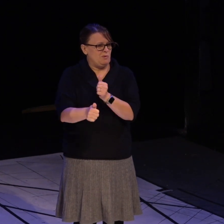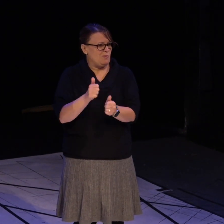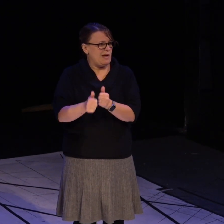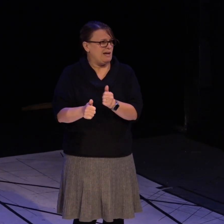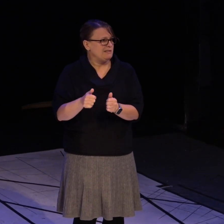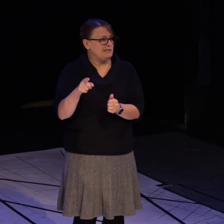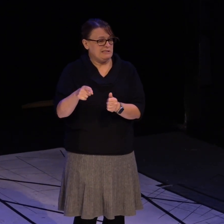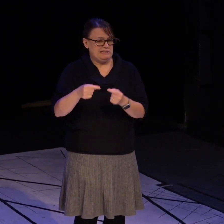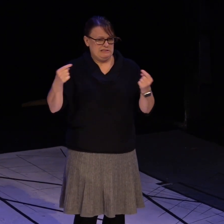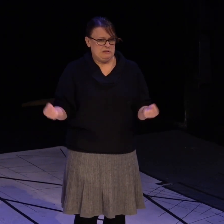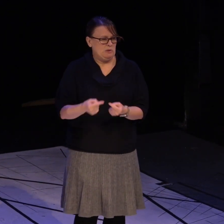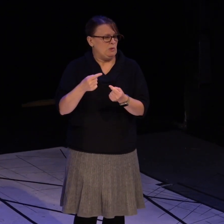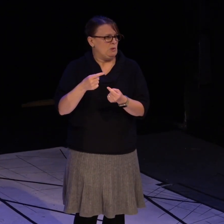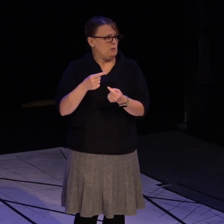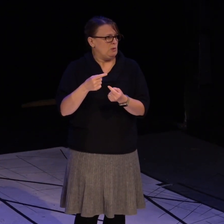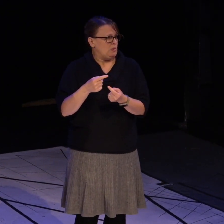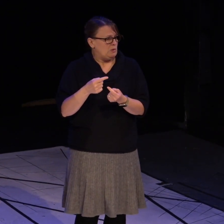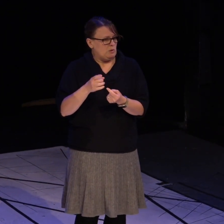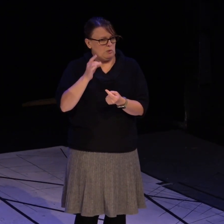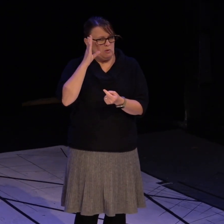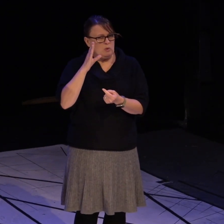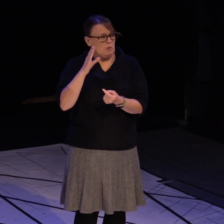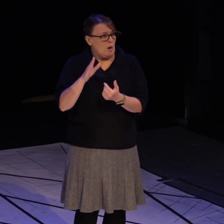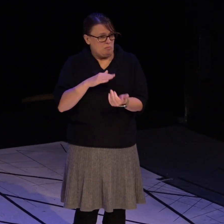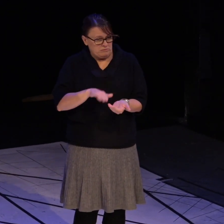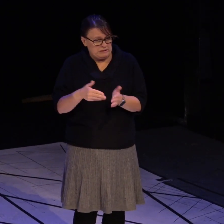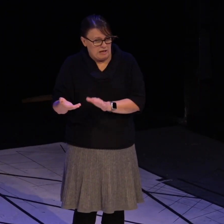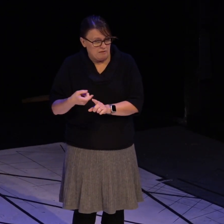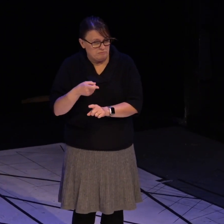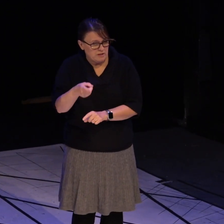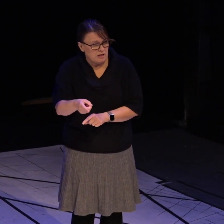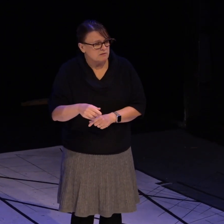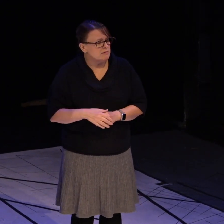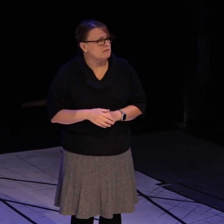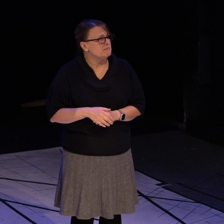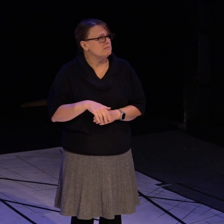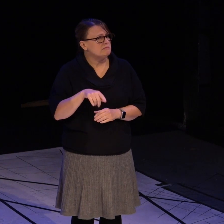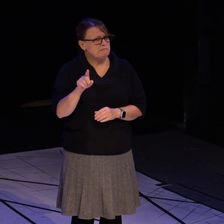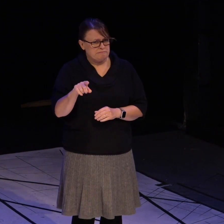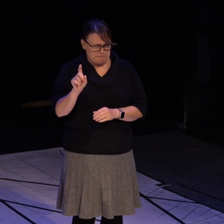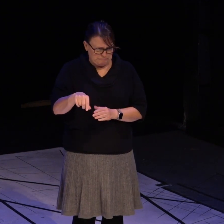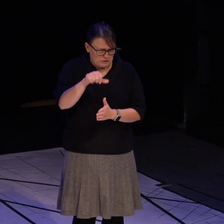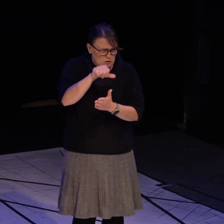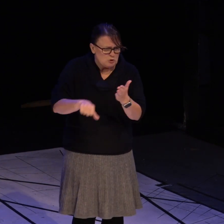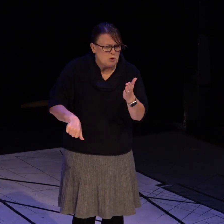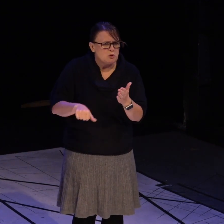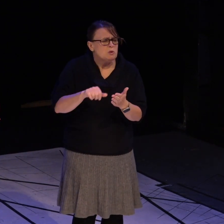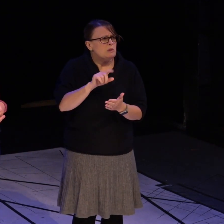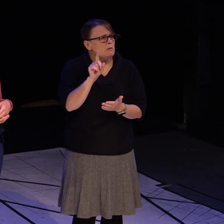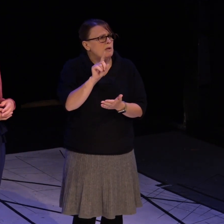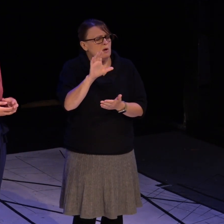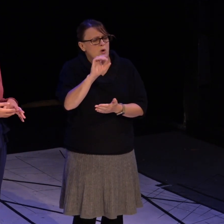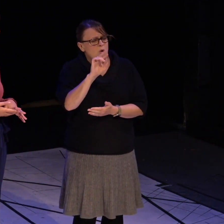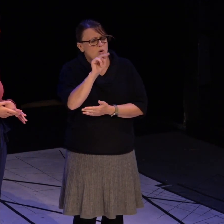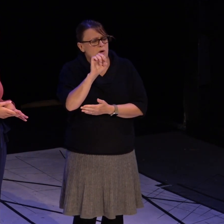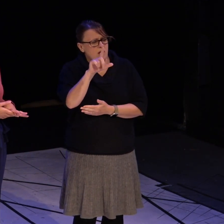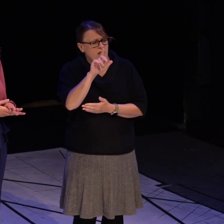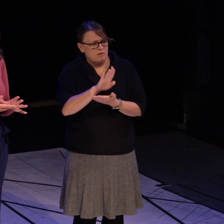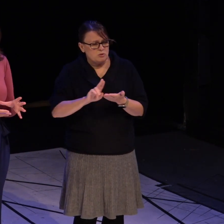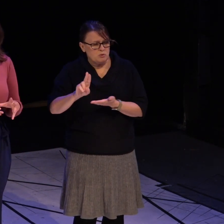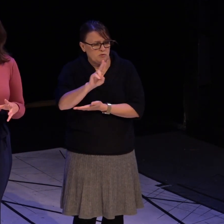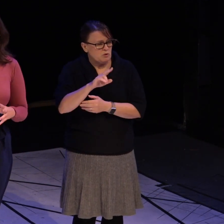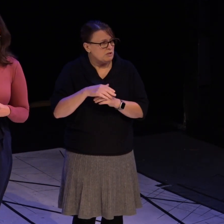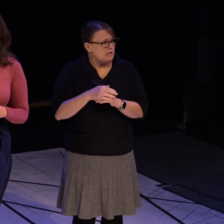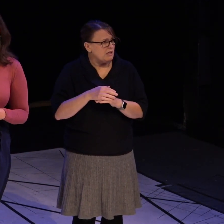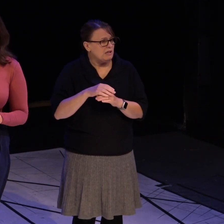almost life-ending injury. They performed surgery on him at Cornell University, where he was confined to